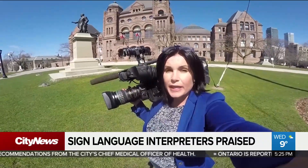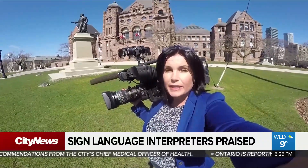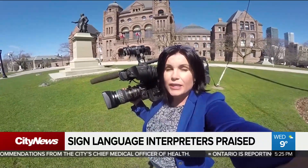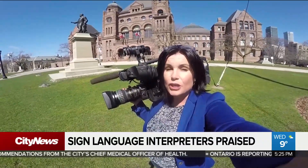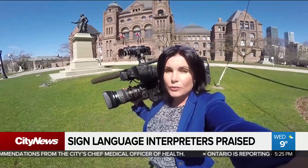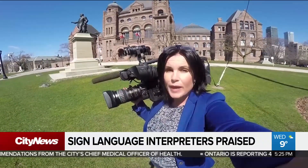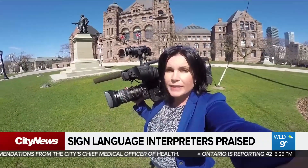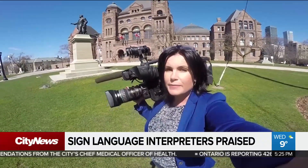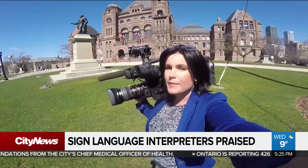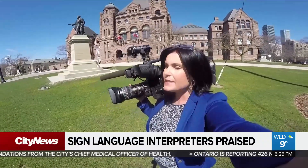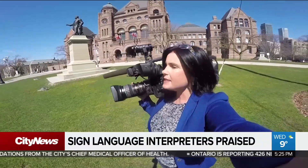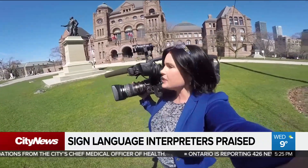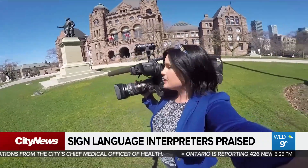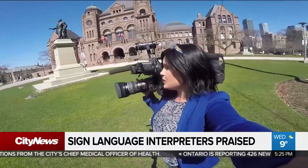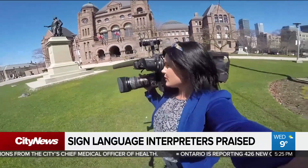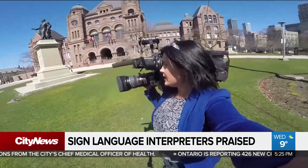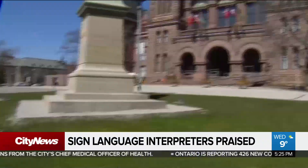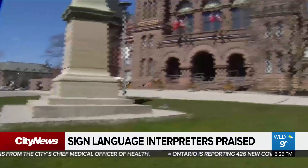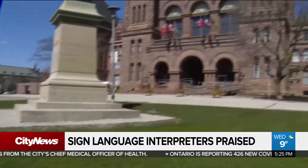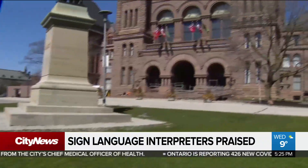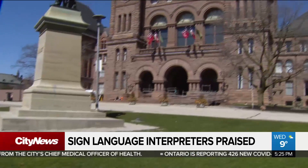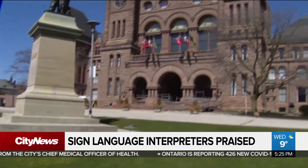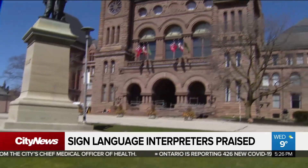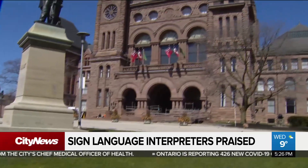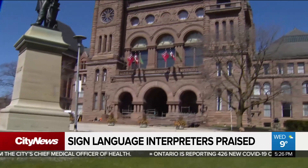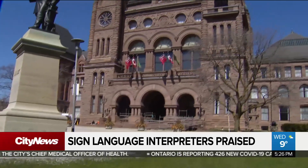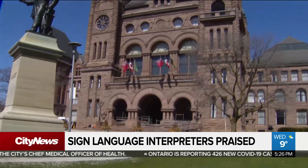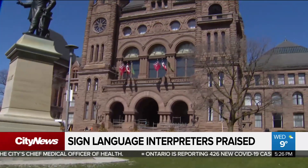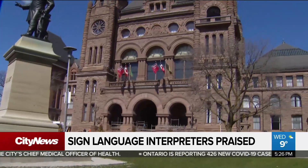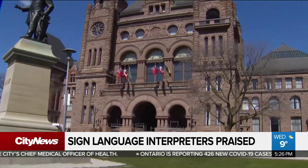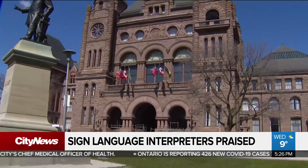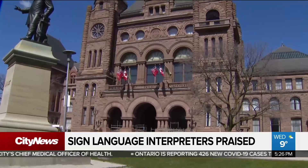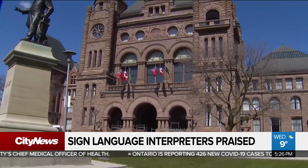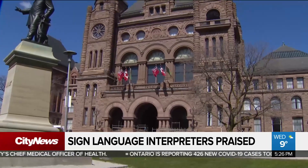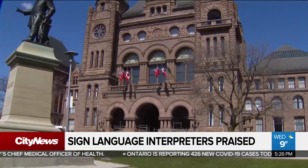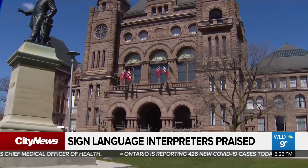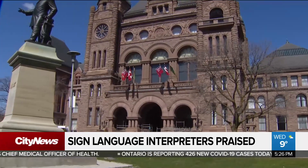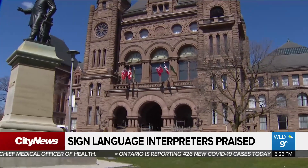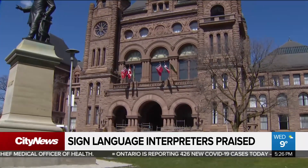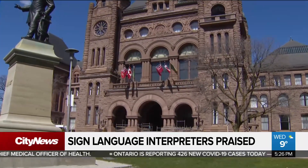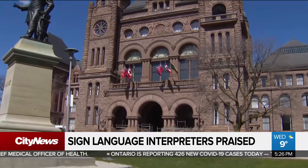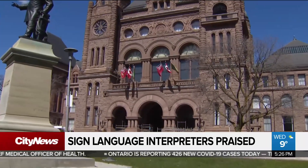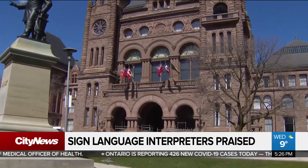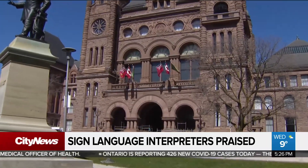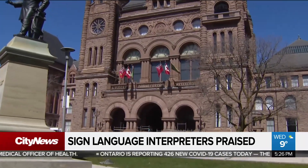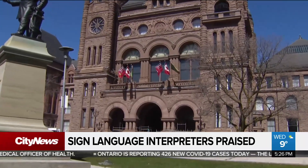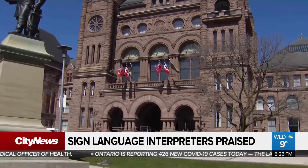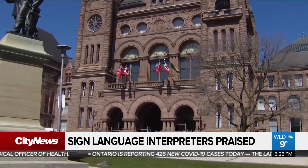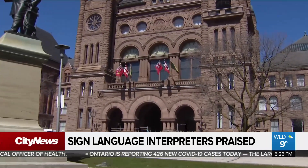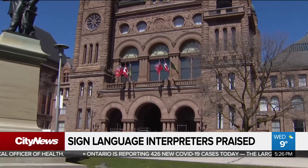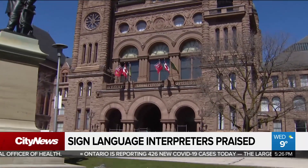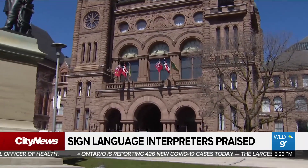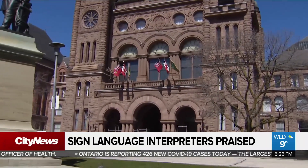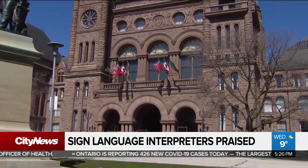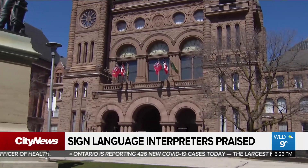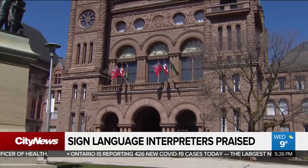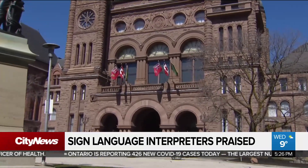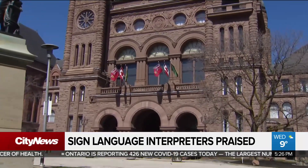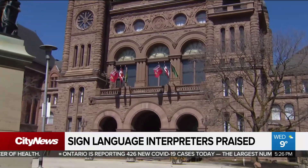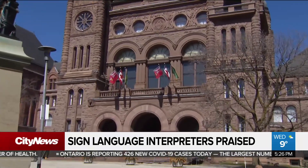the correct messages during this time is heavier than ever, they do hope that the attention that they are getting brings